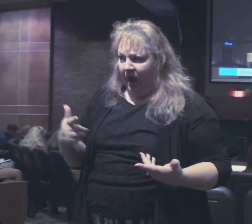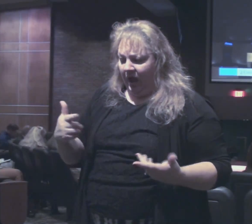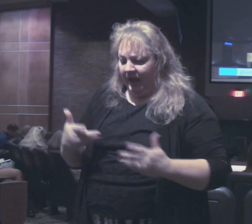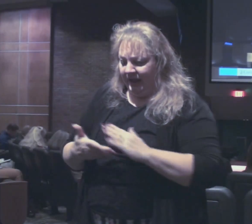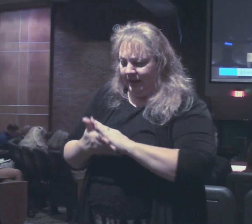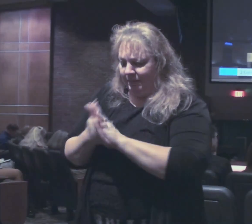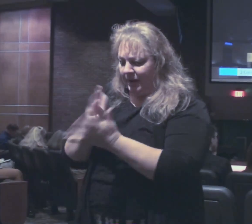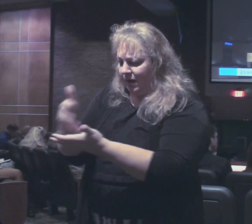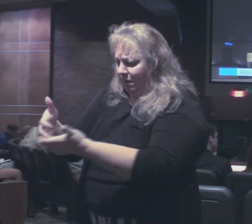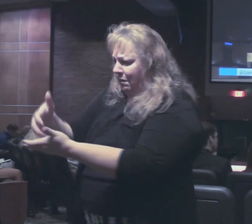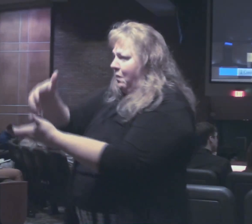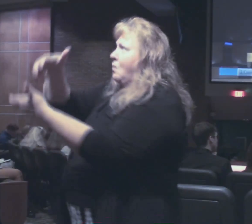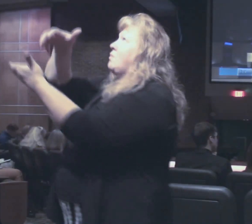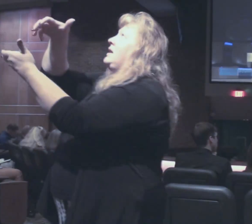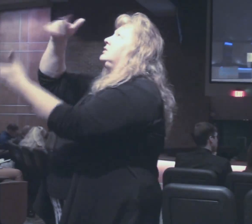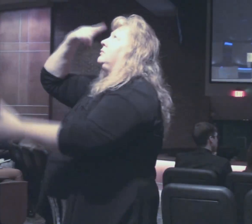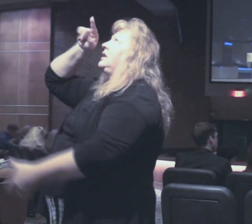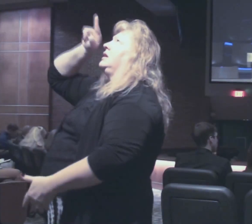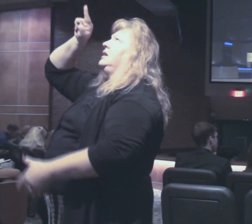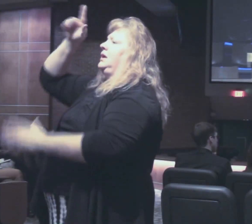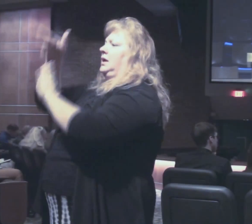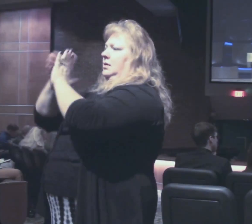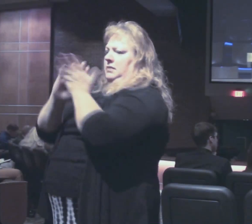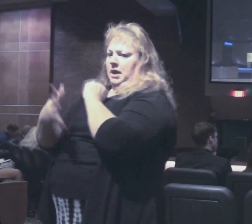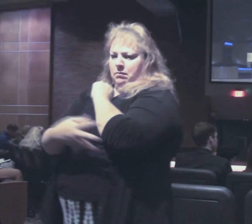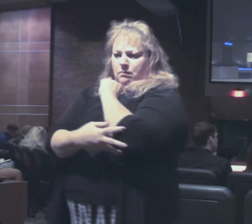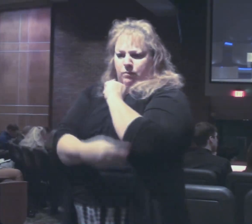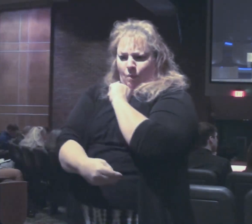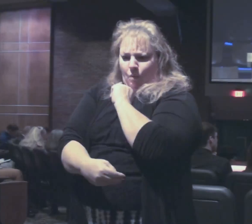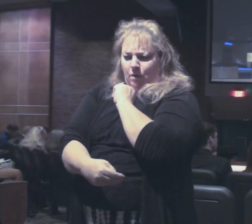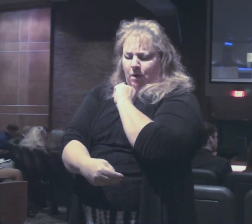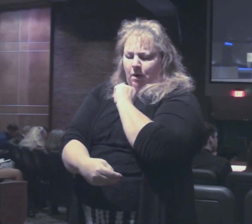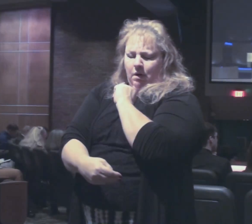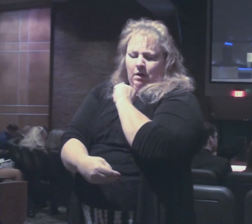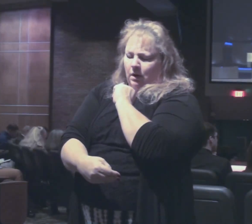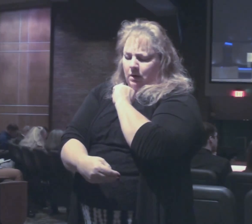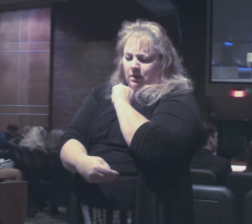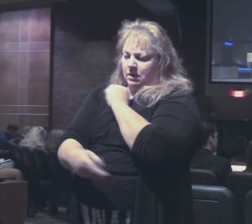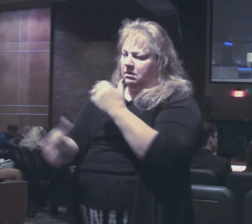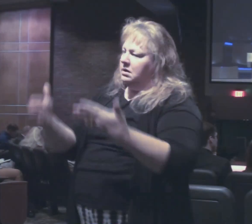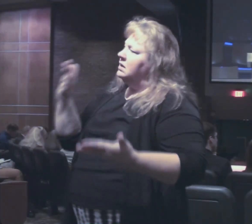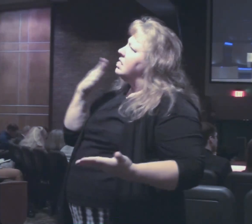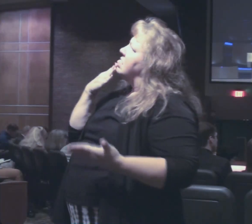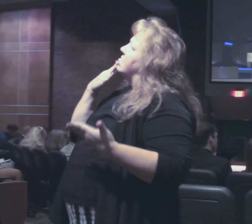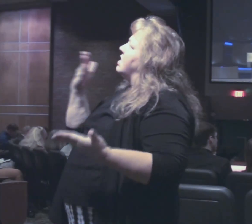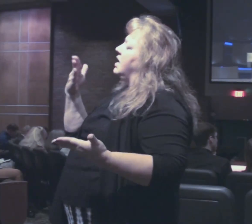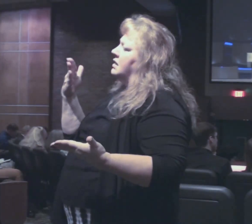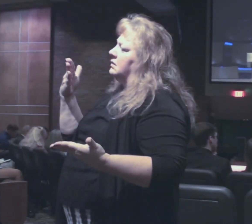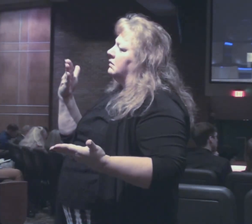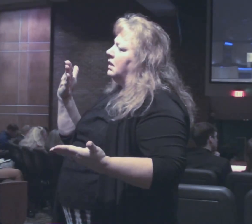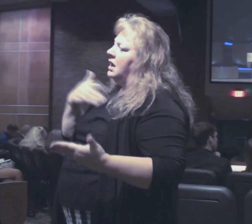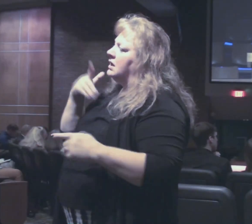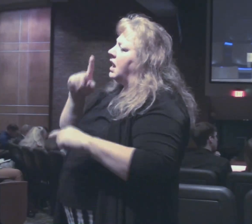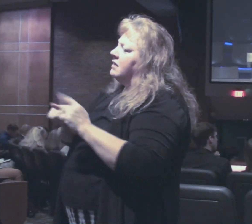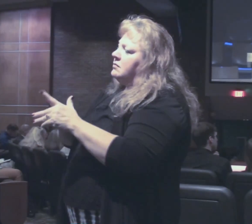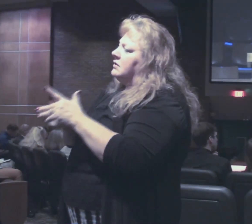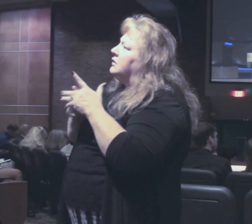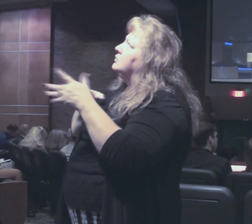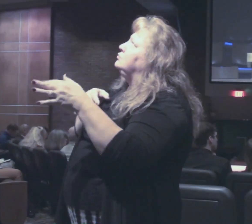his poverty and so thanks be to God for his indescribable gift